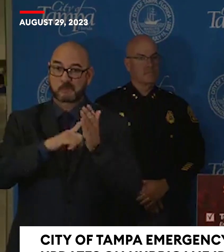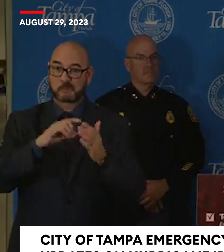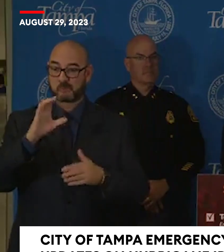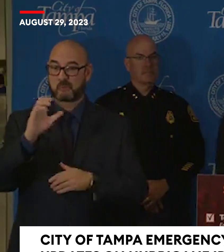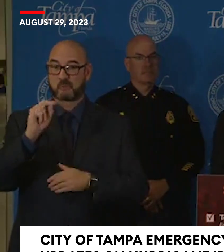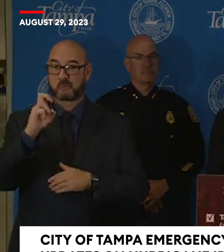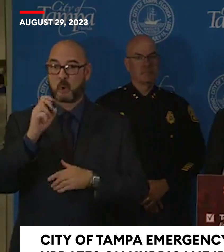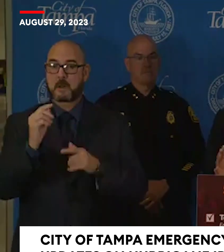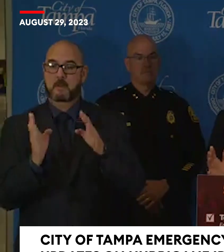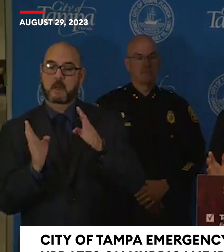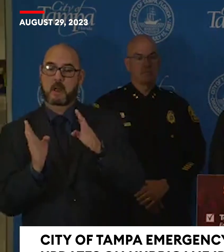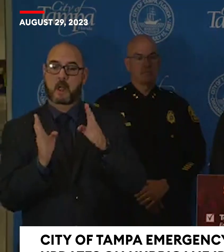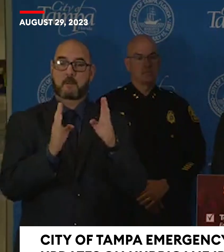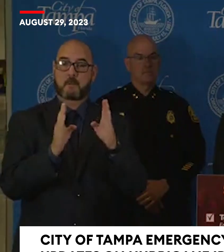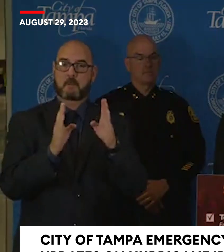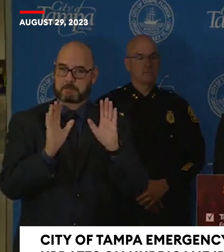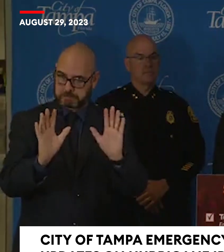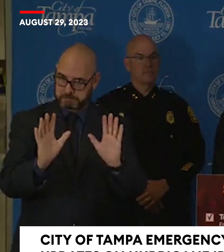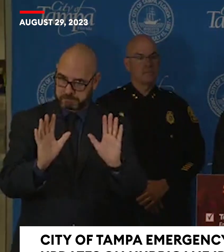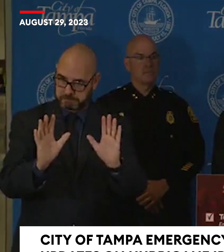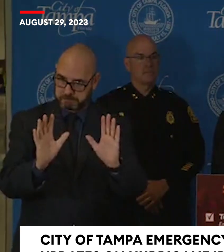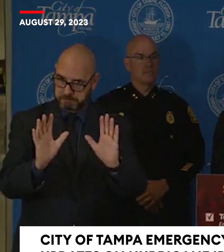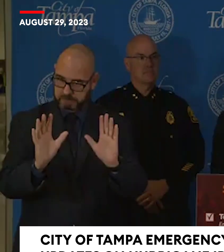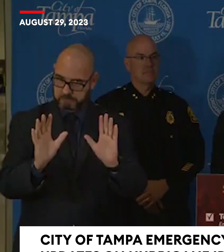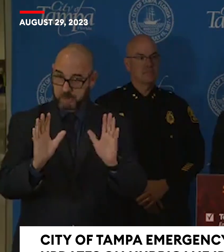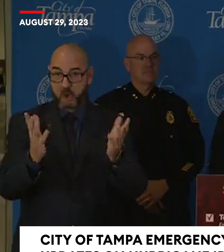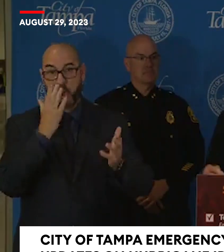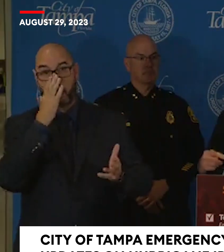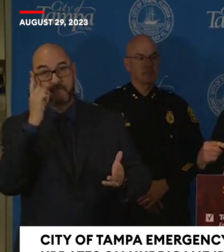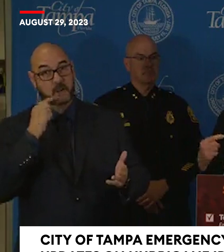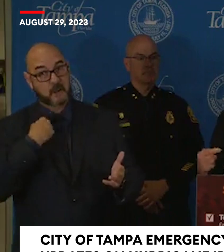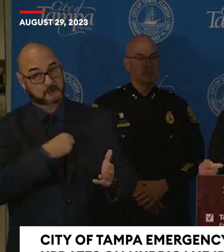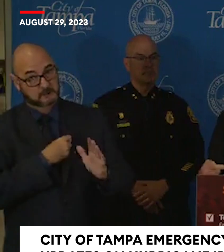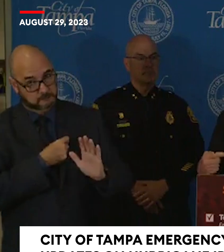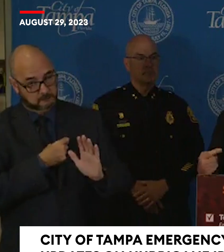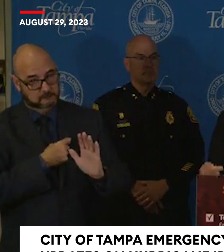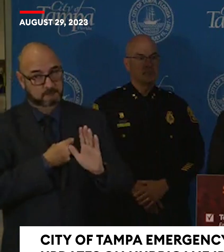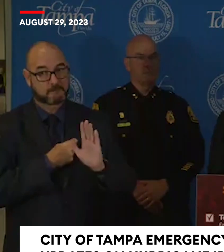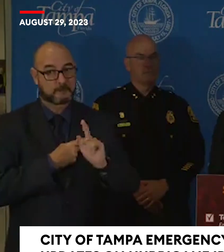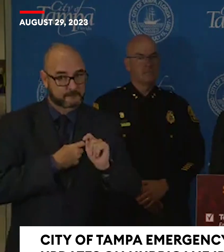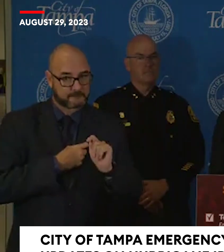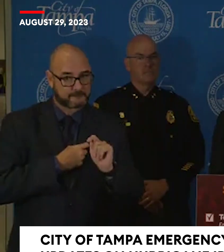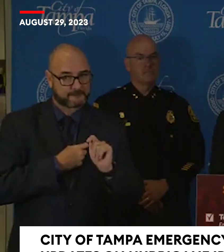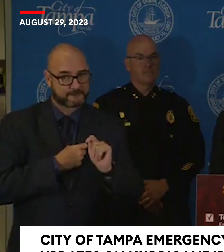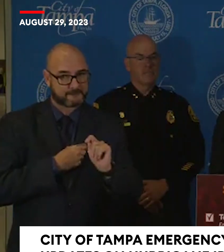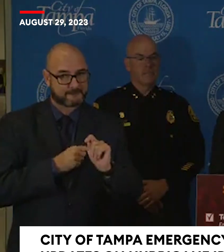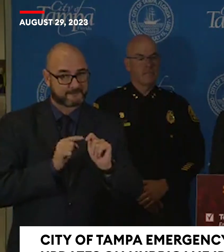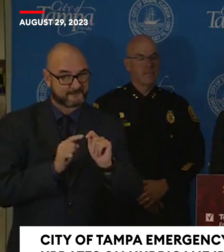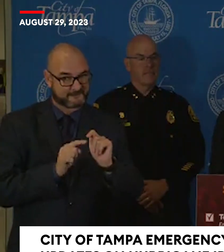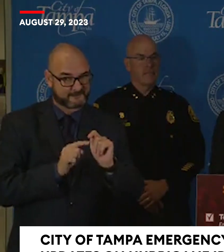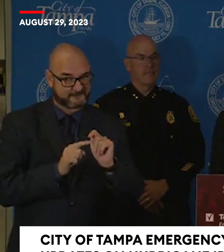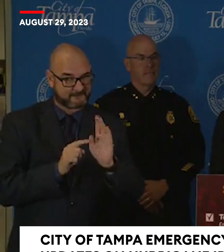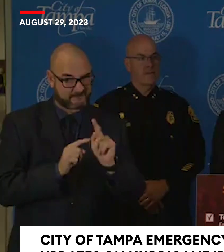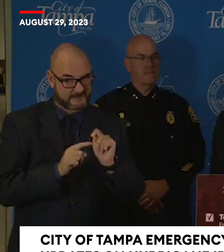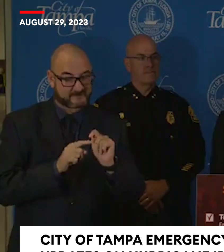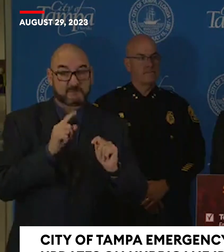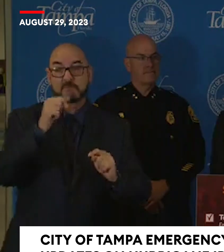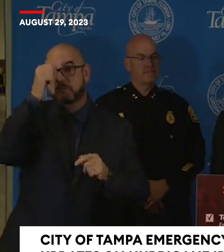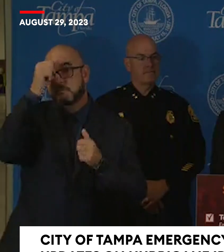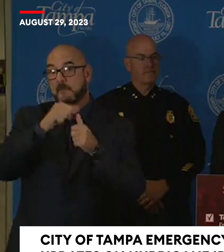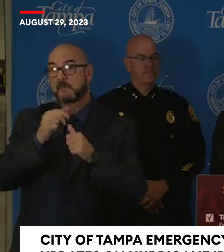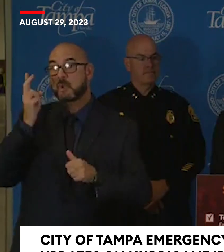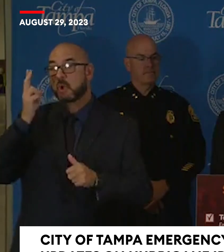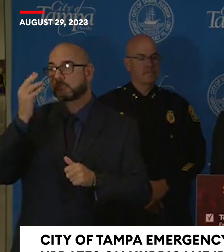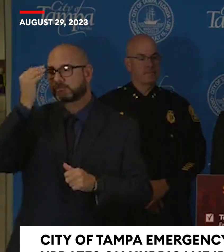which in our favor in the Tampa Bay area. But as we also know from history has taught us